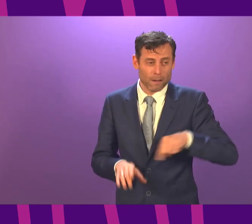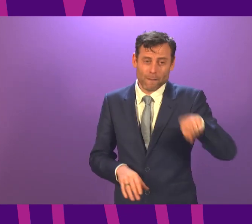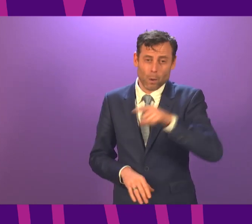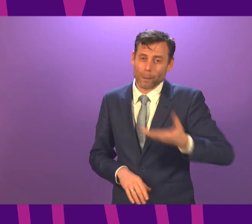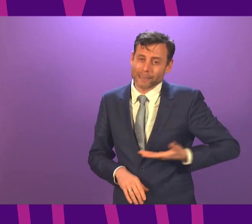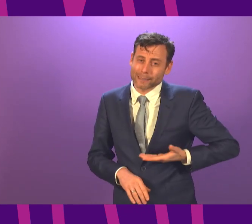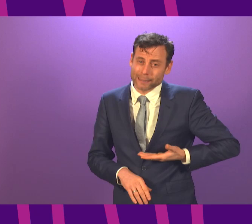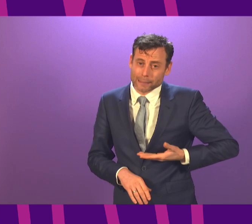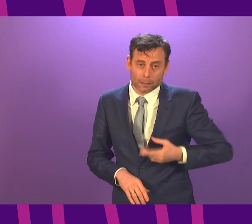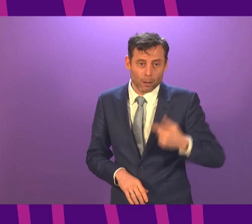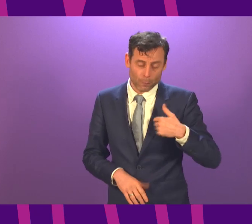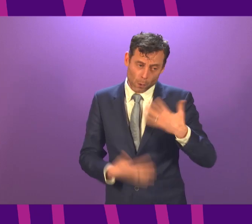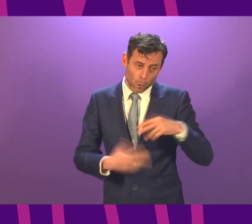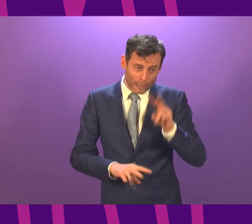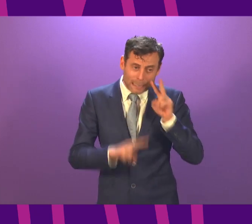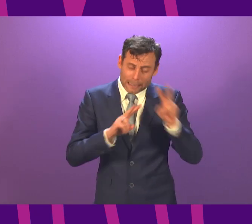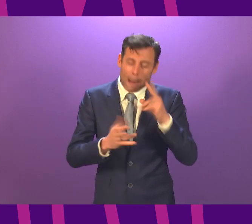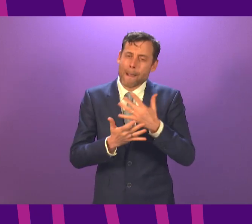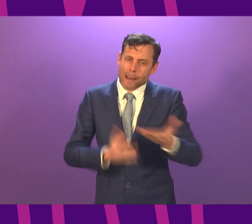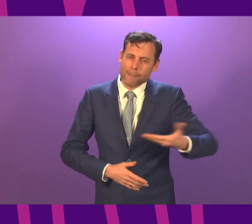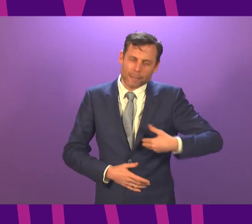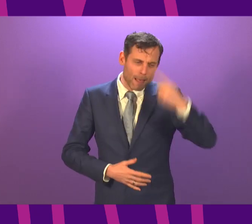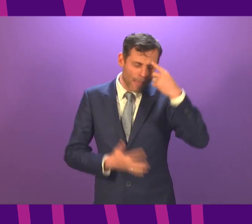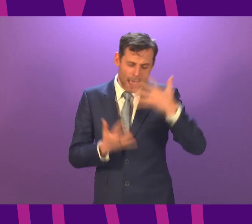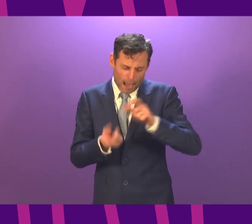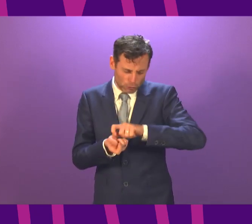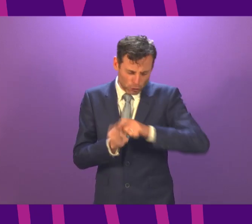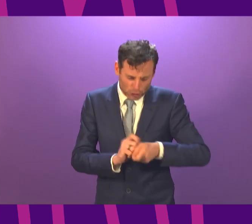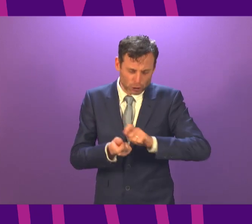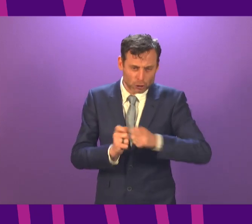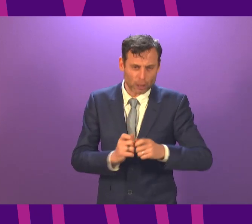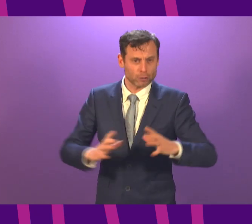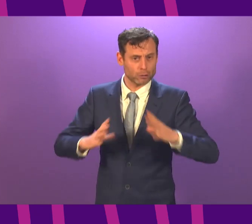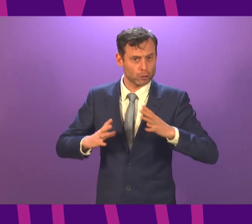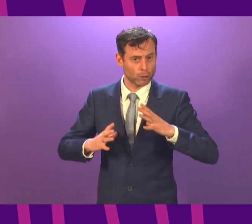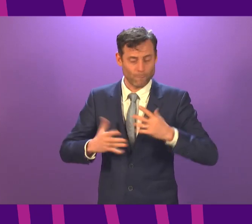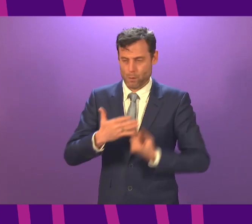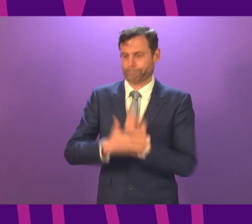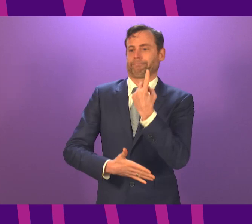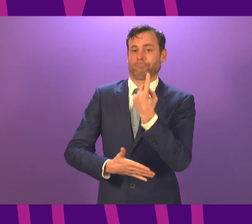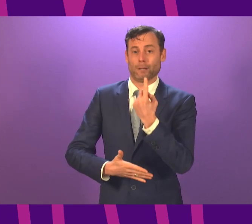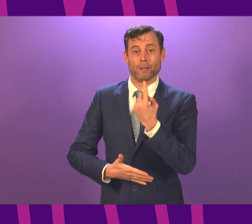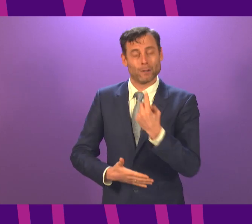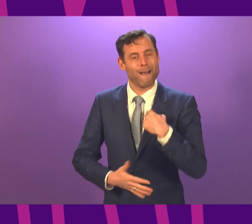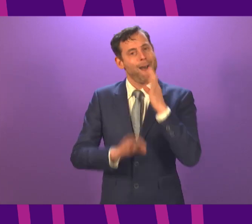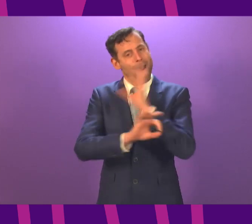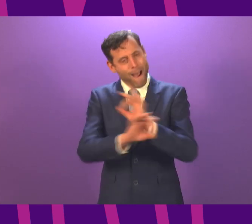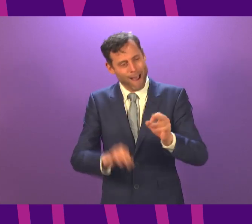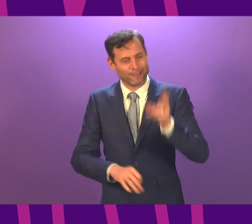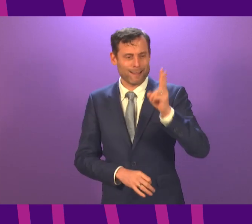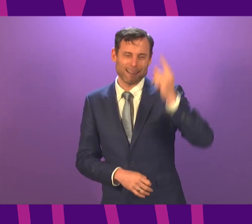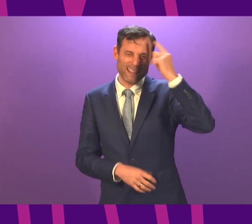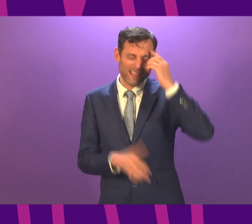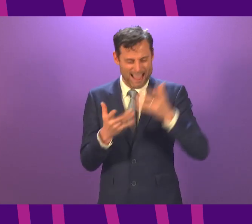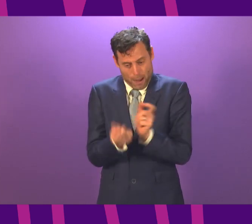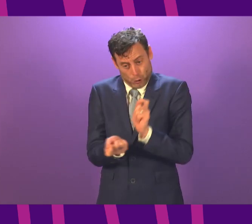But we need them to consider their operations again, as we all work together to reduce transmissions. The economy secretary will be speaking to business organisations